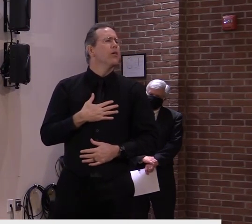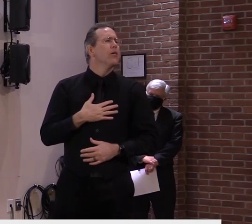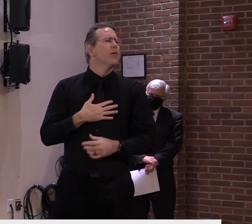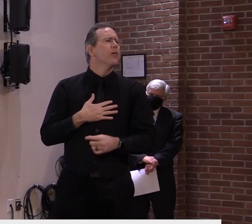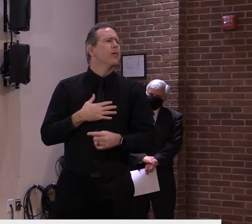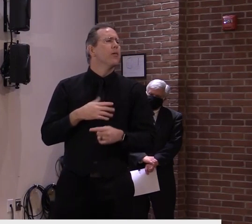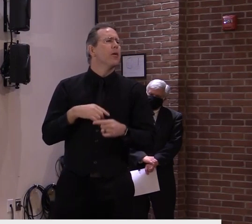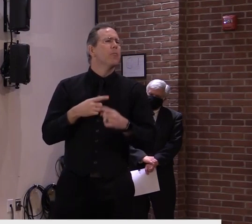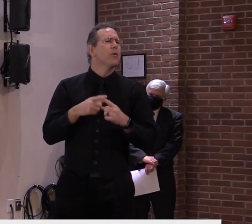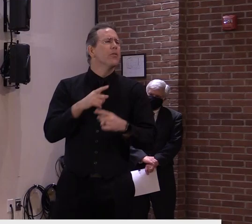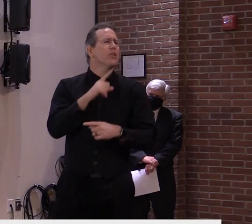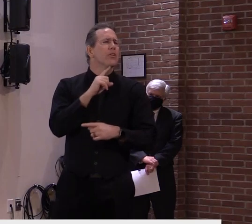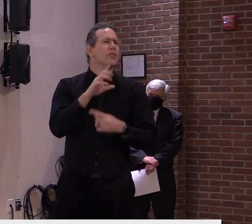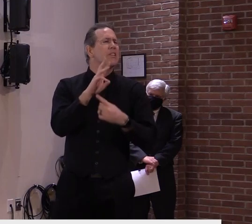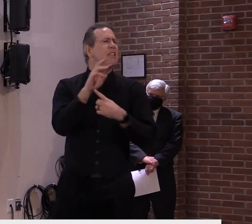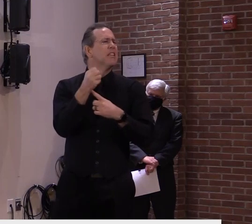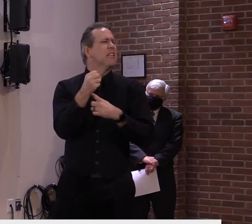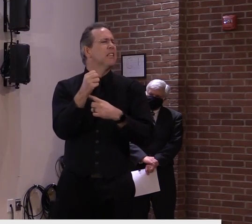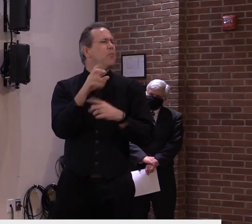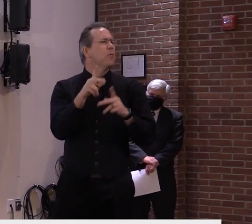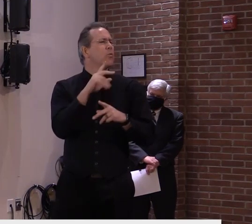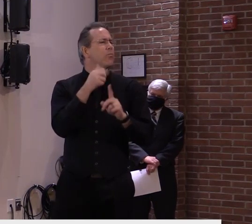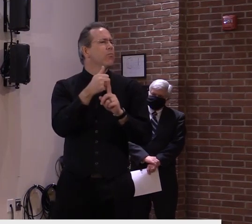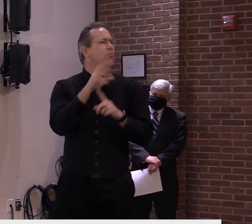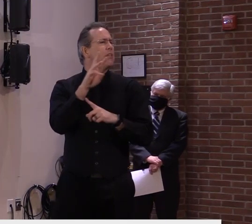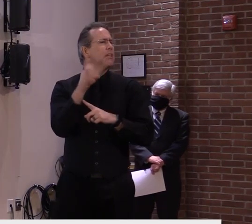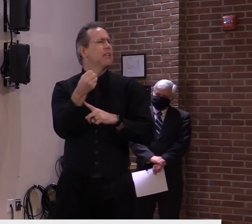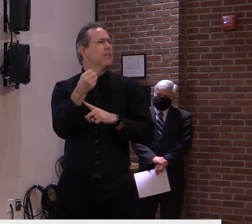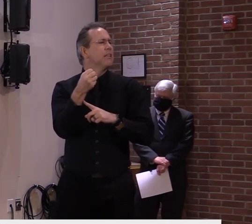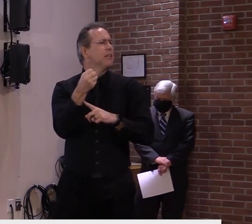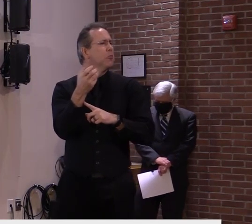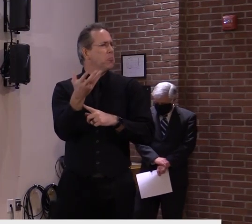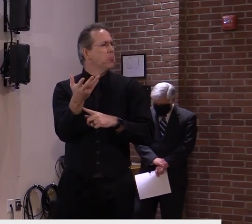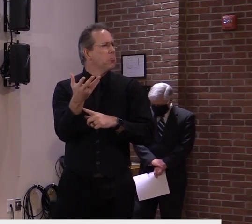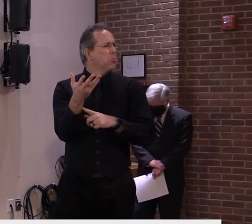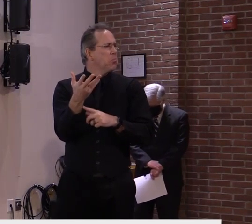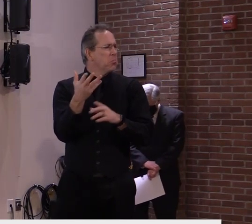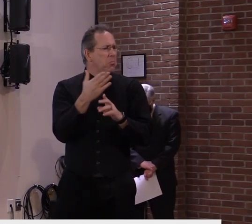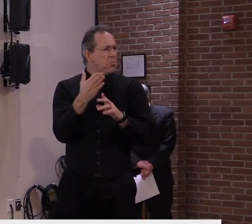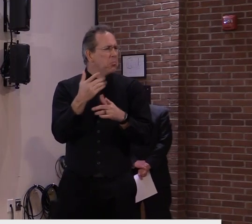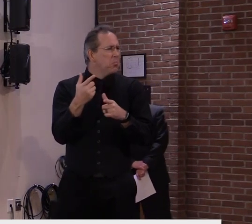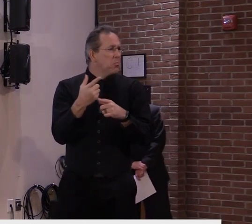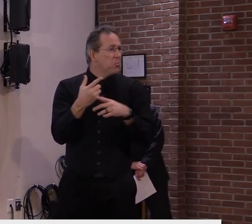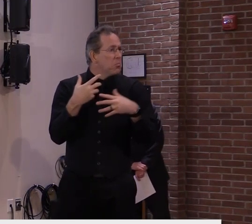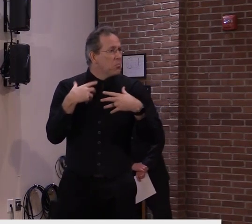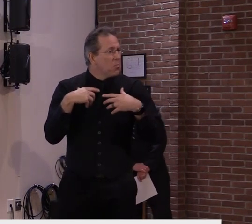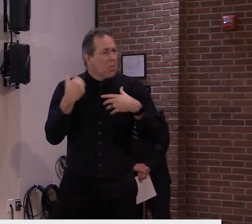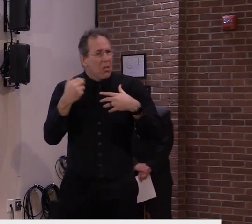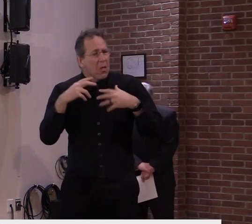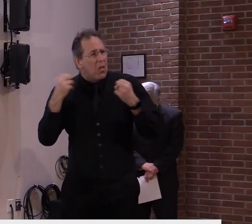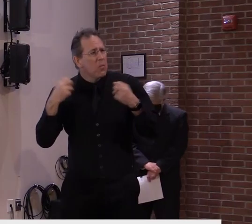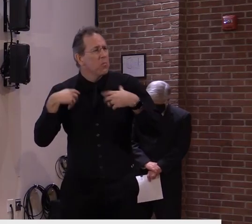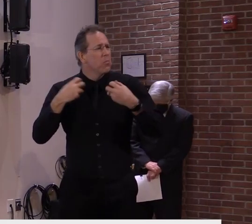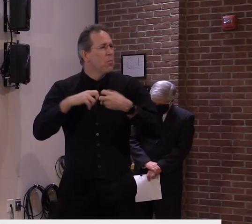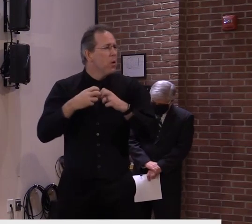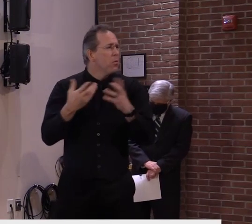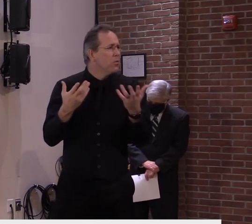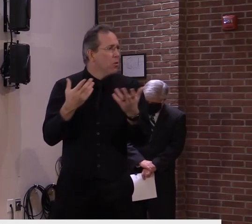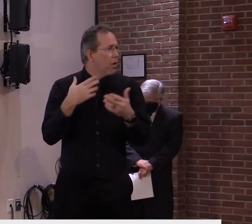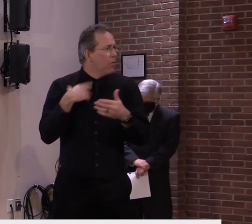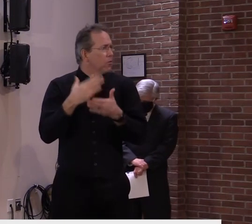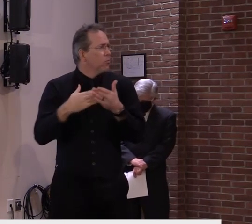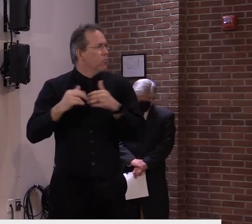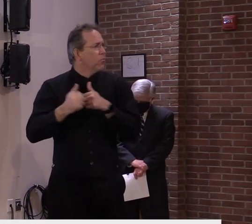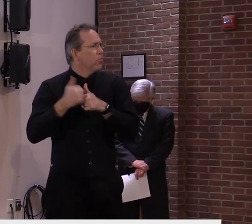would seem to be pretty low risk of death, which is the standard here we're talking about. And